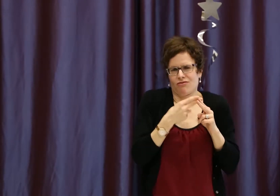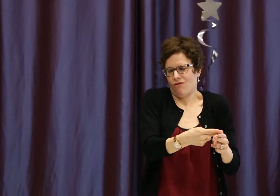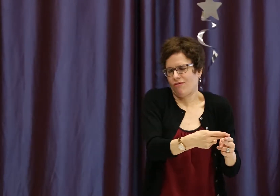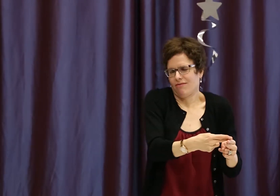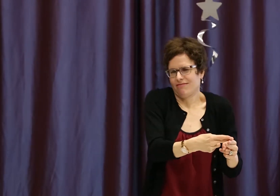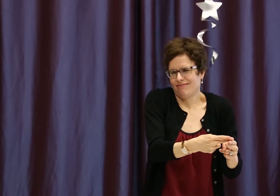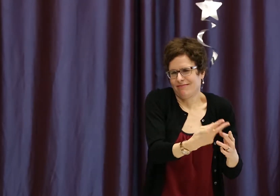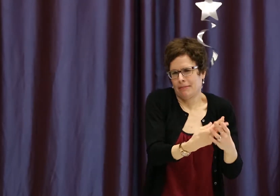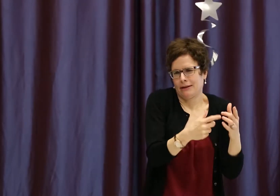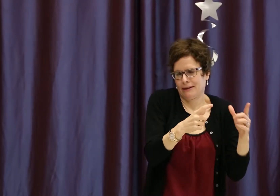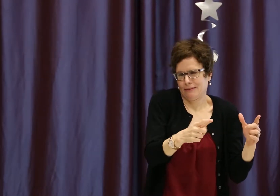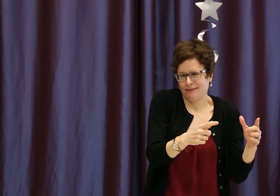bilingualism.